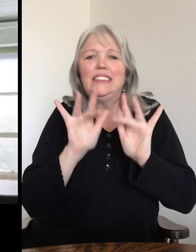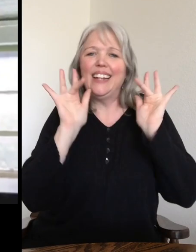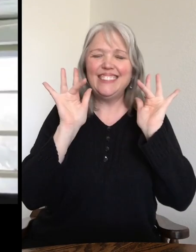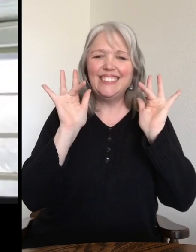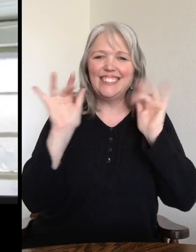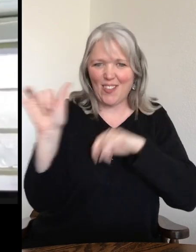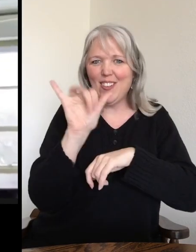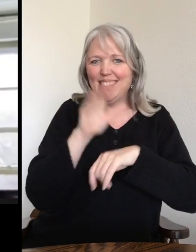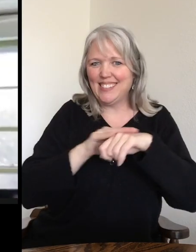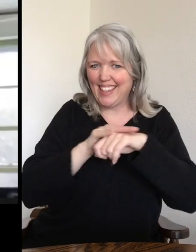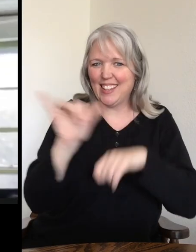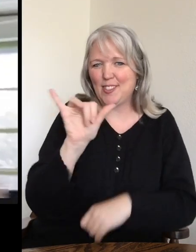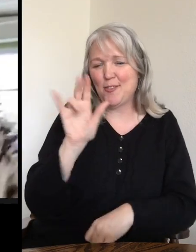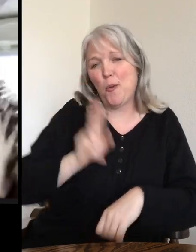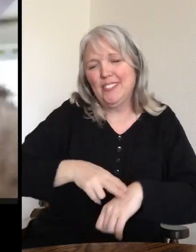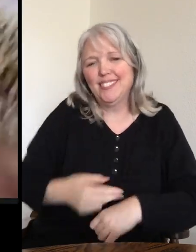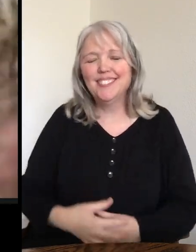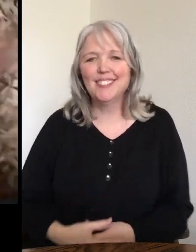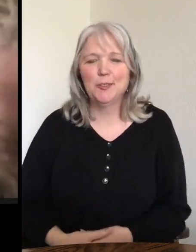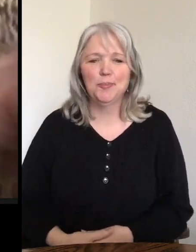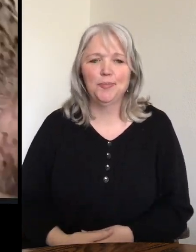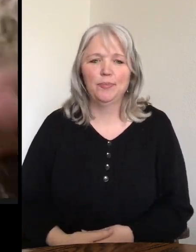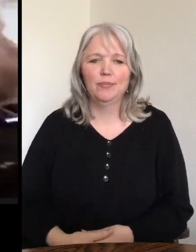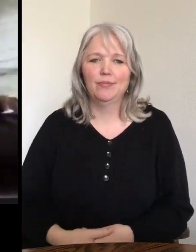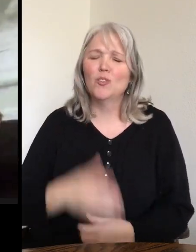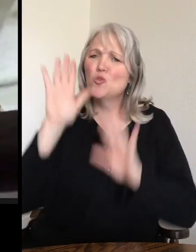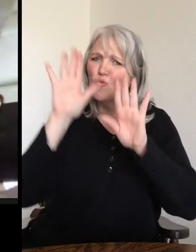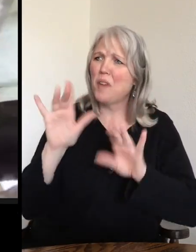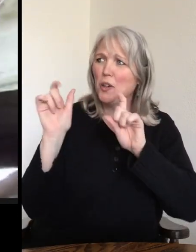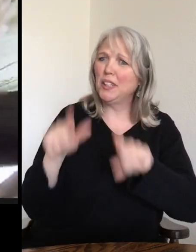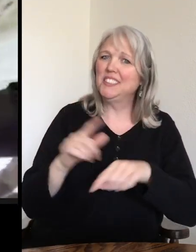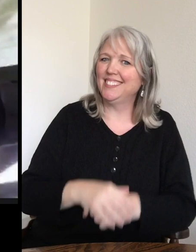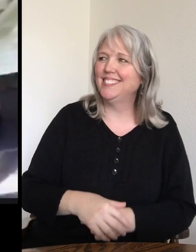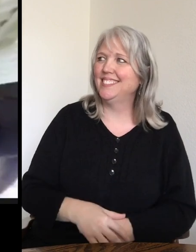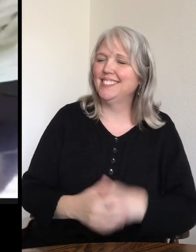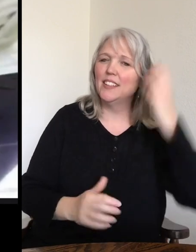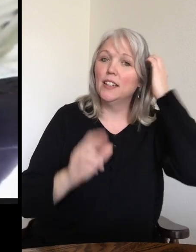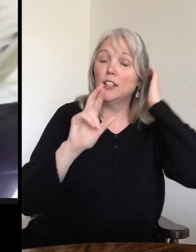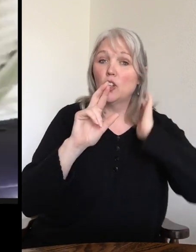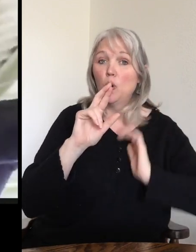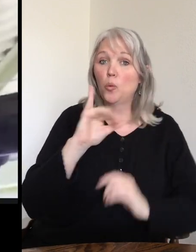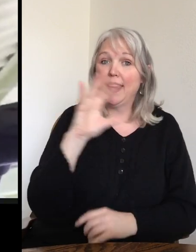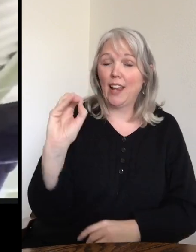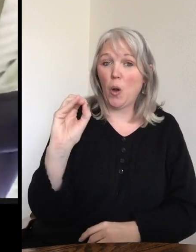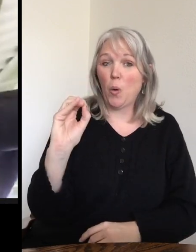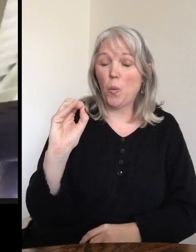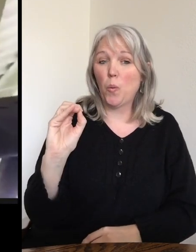shiny in his skin as well, of course. That was a great question. So Rico, just like